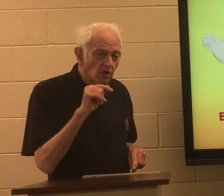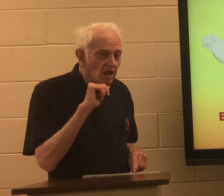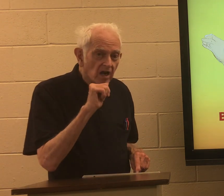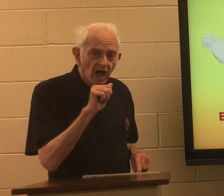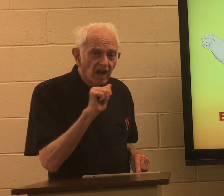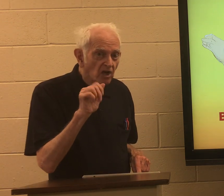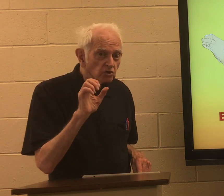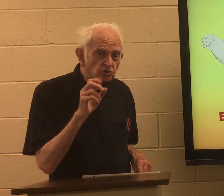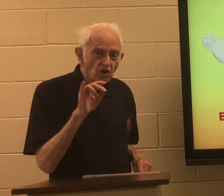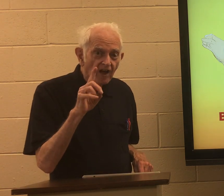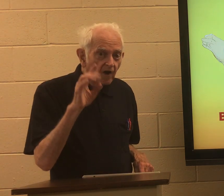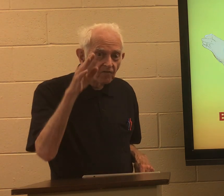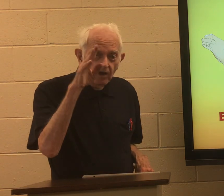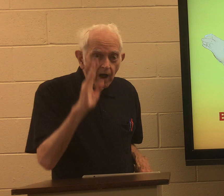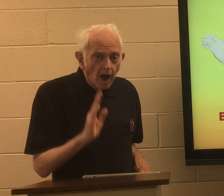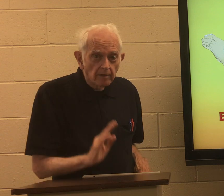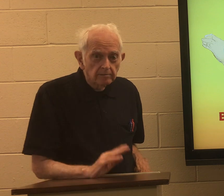but if you're not a child of God